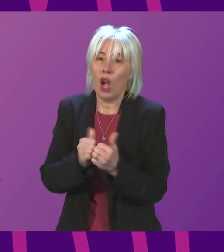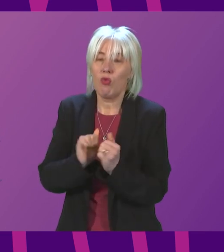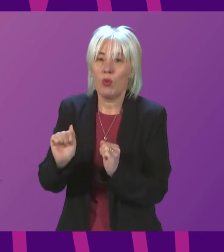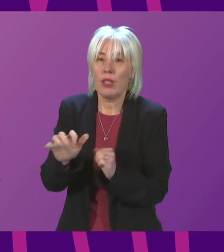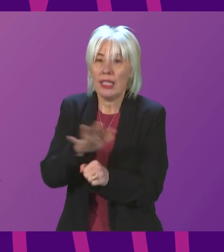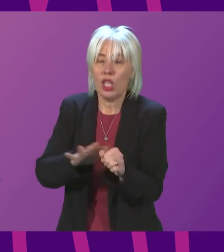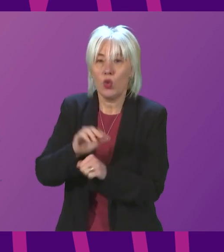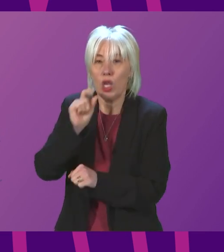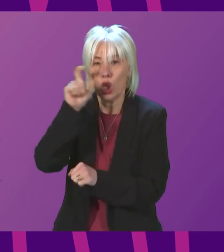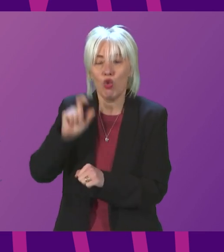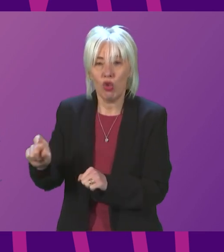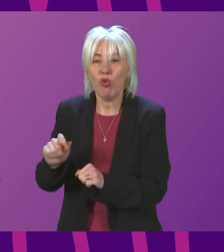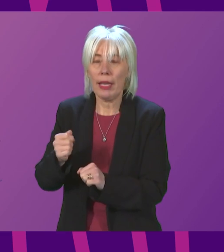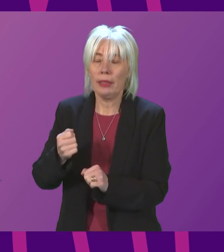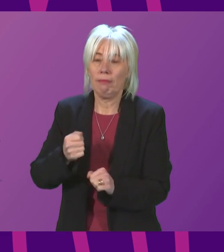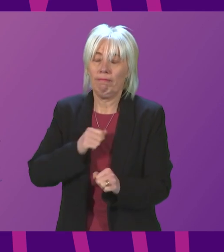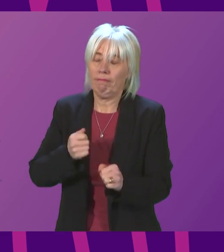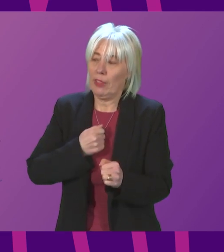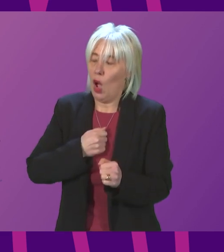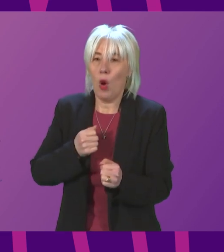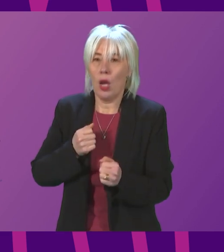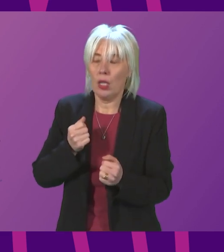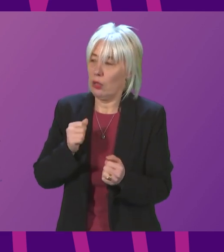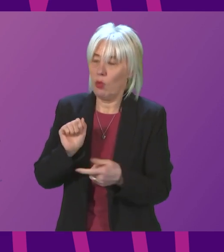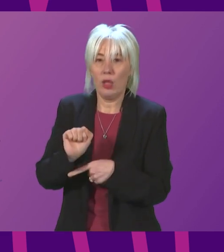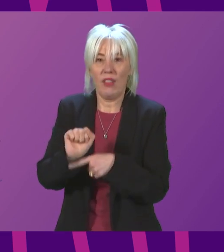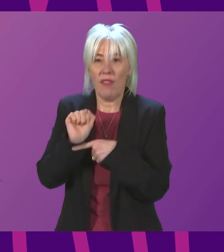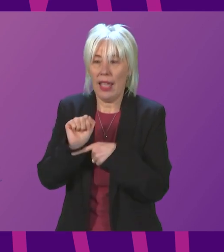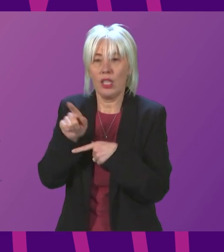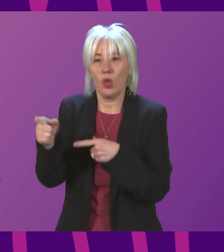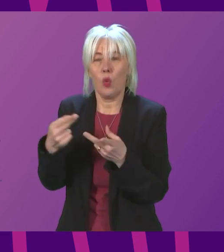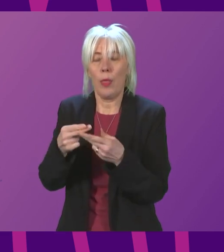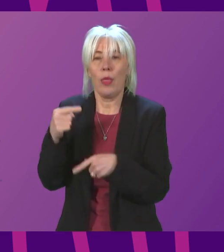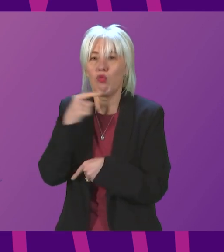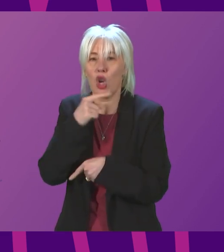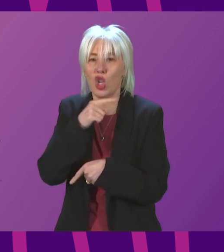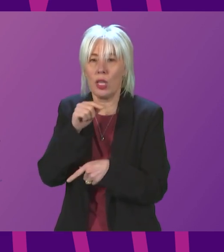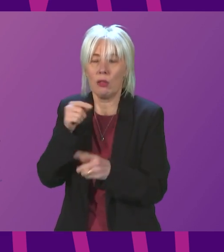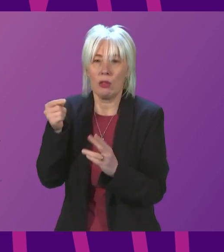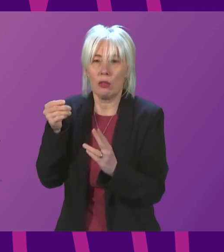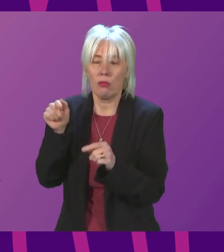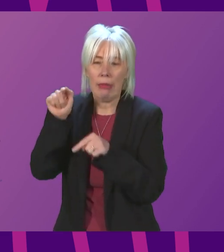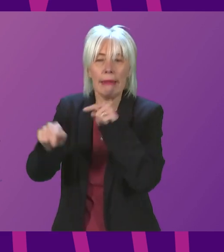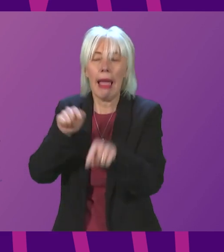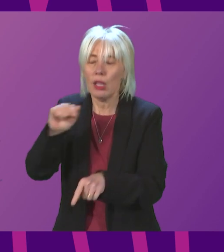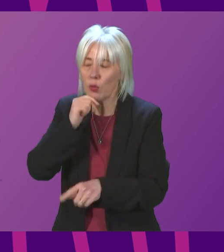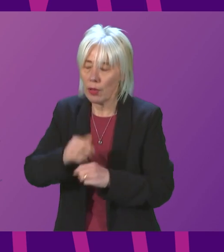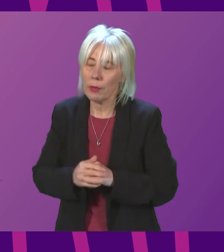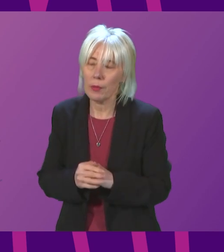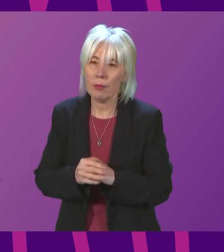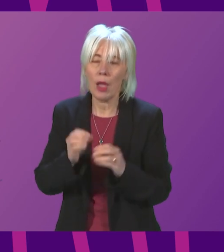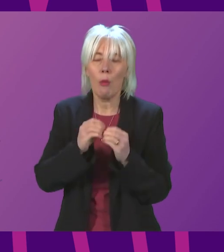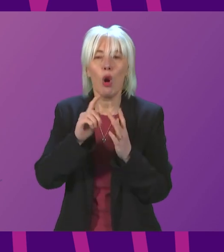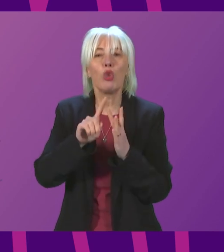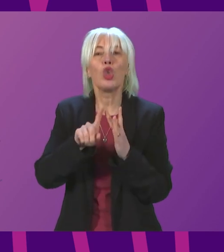our determination, which I hope is shared across the chamber, to defend them against Russian aggression? Boris Johnson's decision to dismantle the